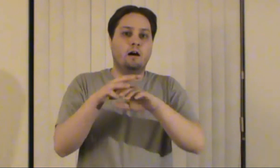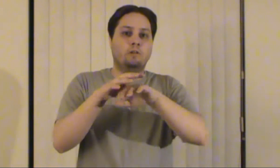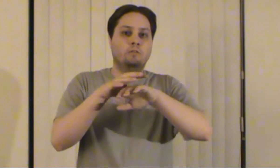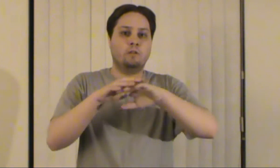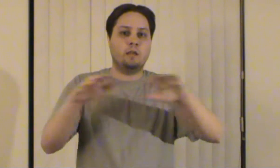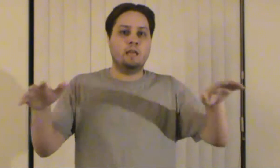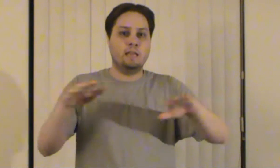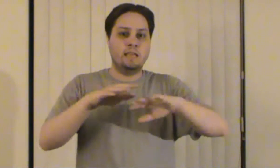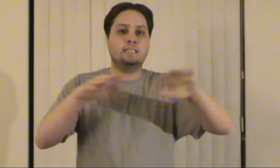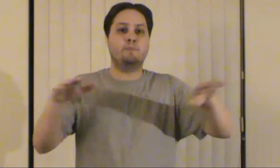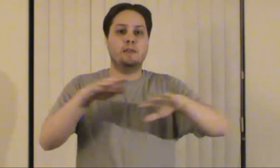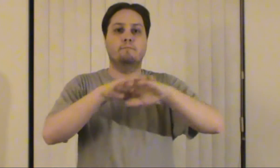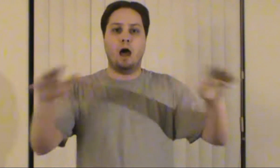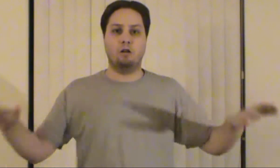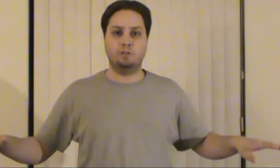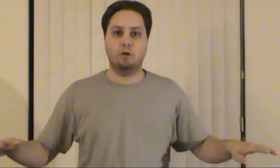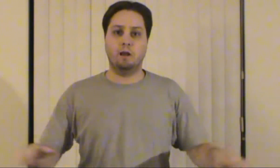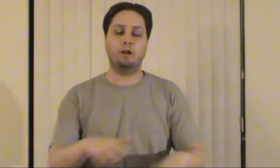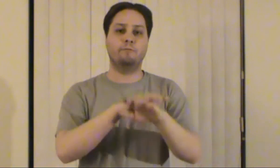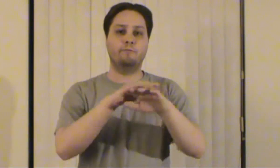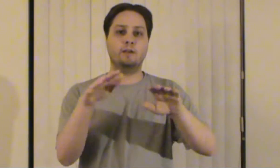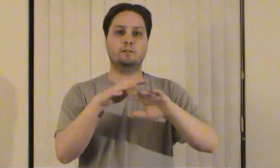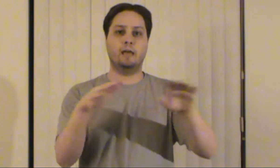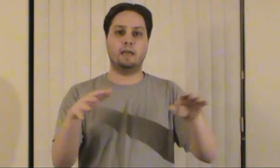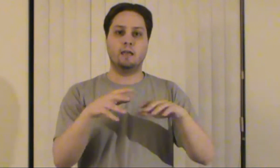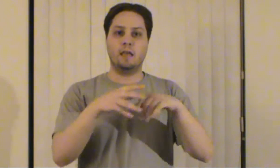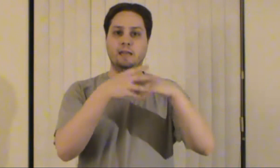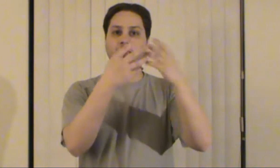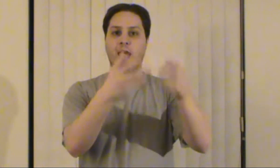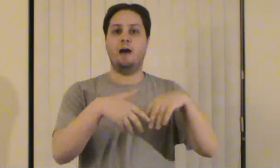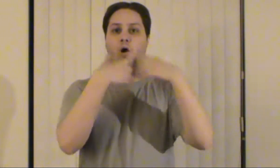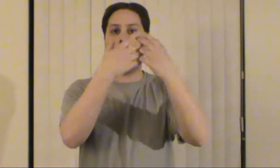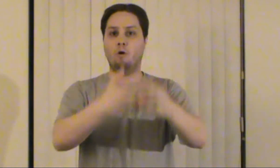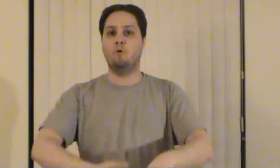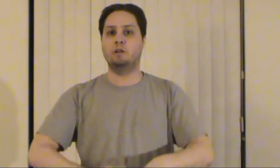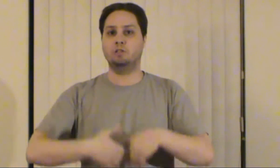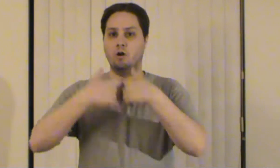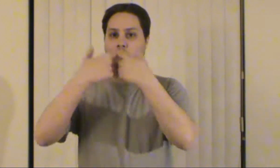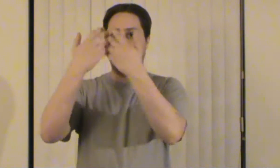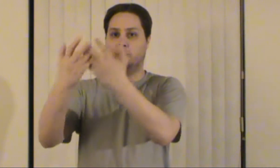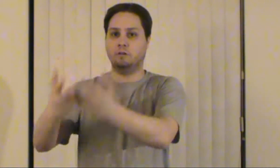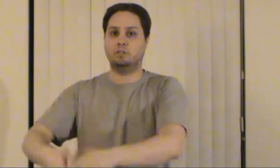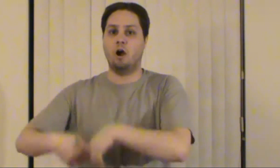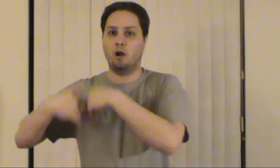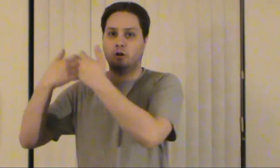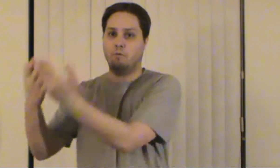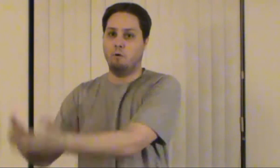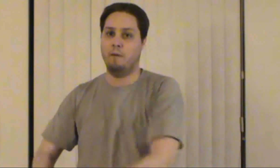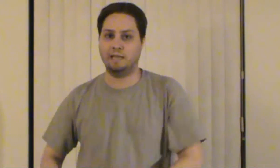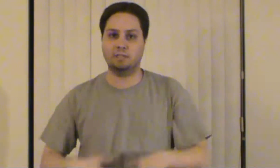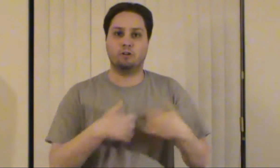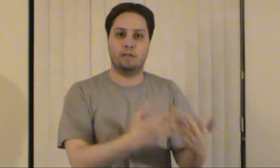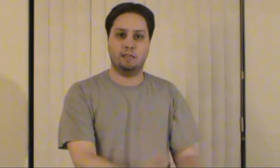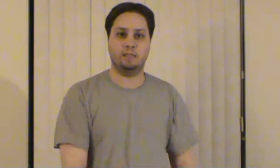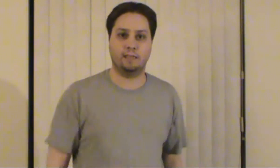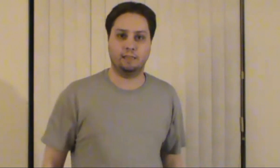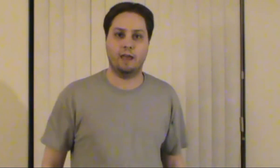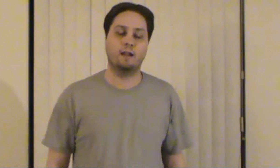it needs to be monotone. I don't feel like it needs to have all one tone, whether it's dark or romantic or anything like that.